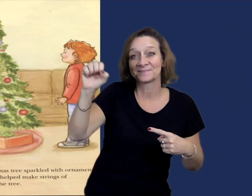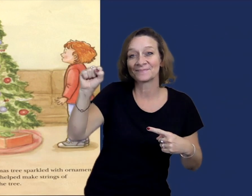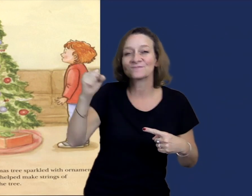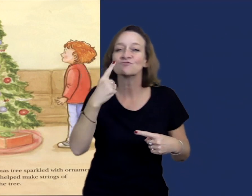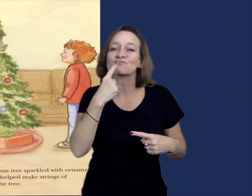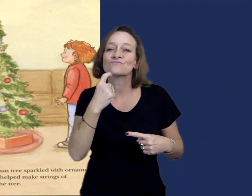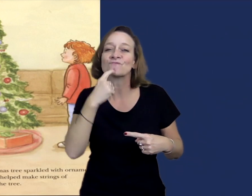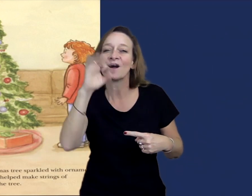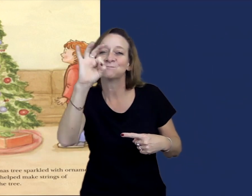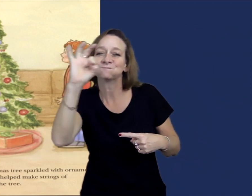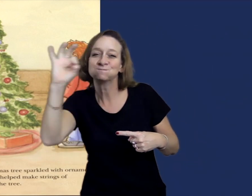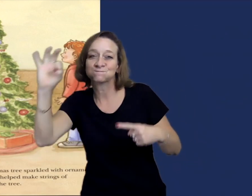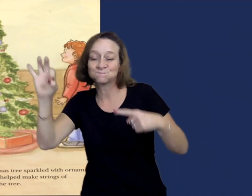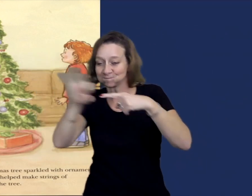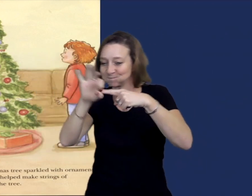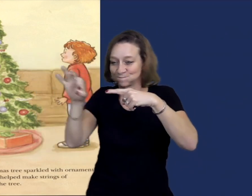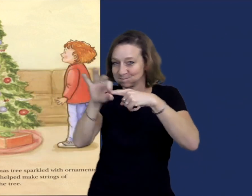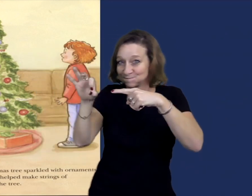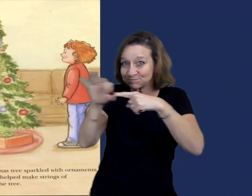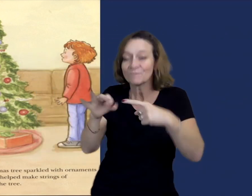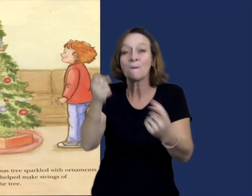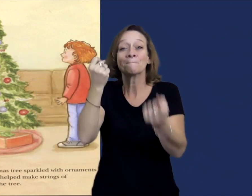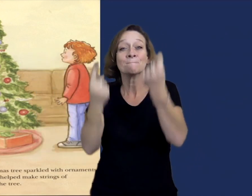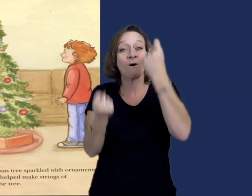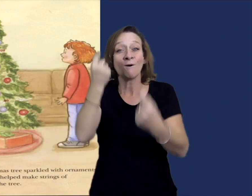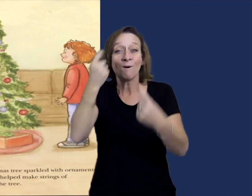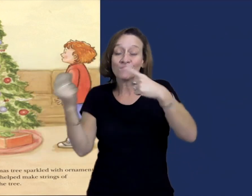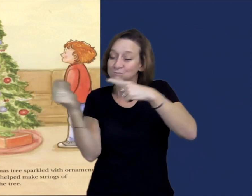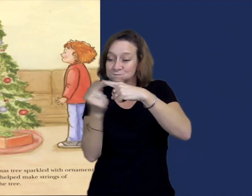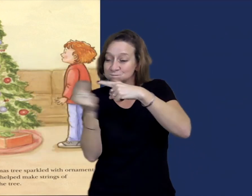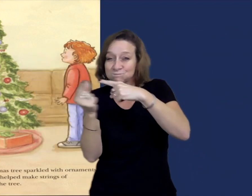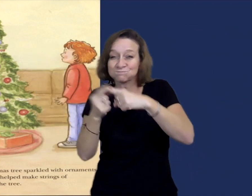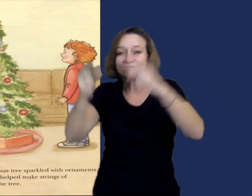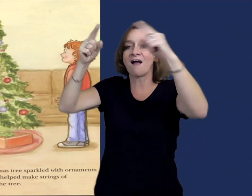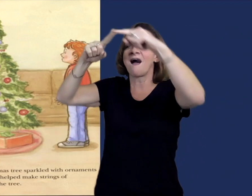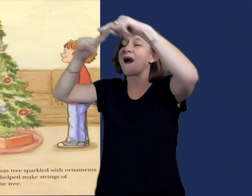had helped make strings of cranberries and popcorn for the tree.